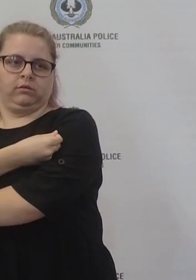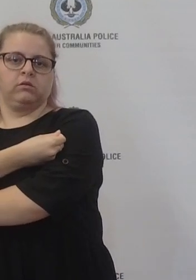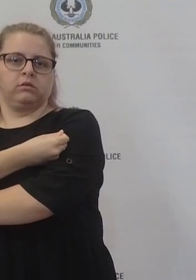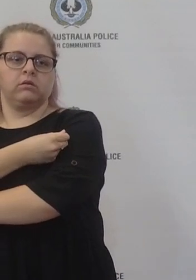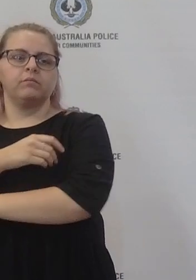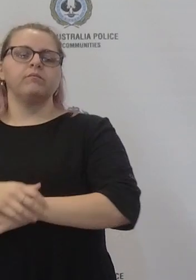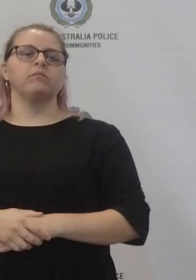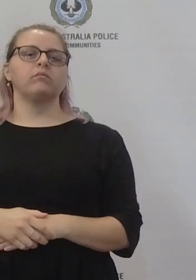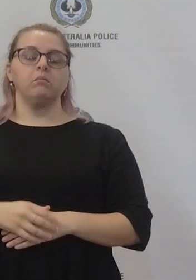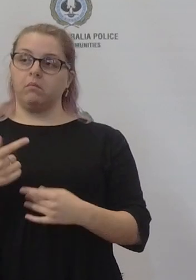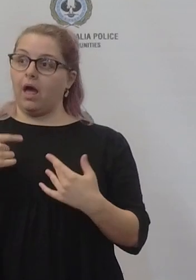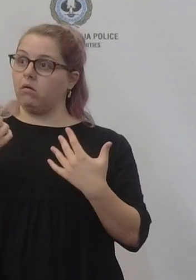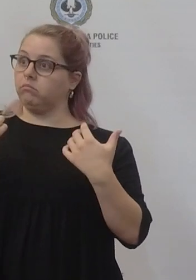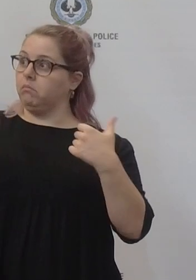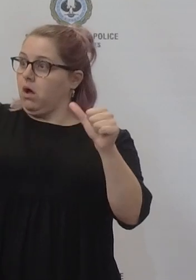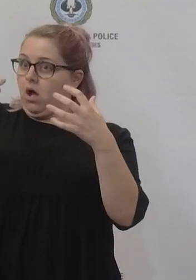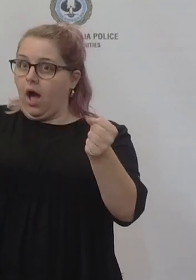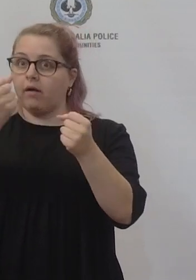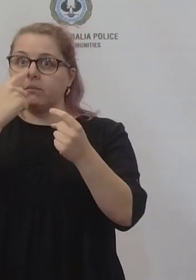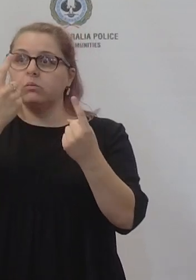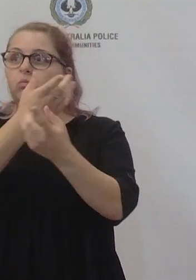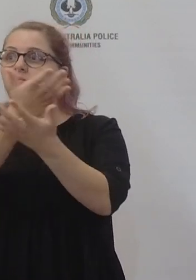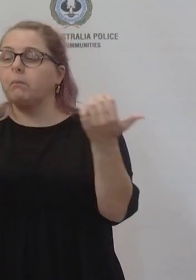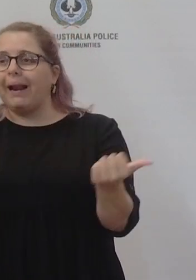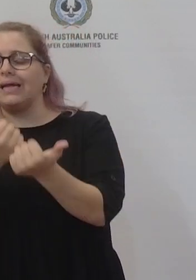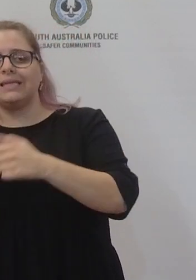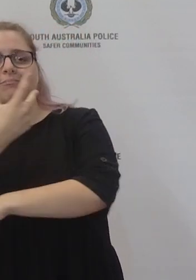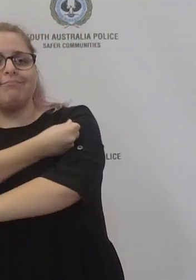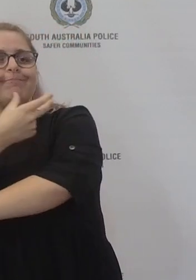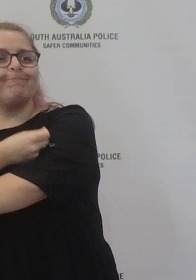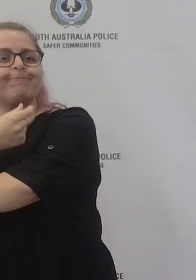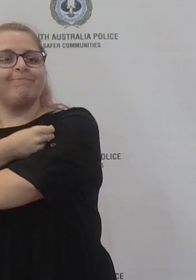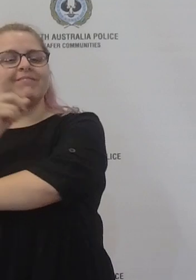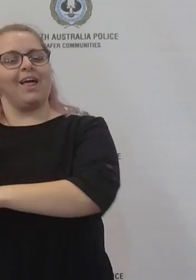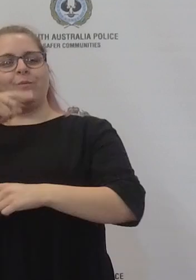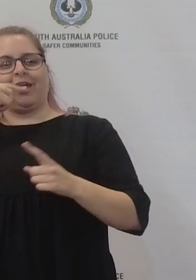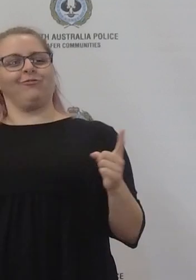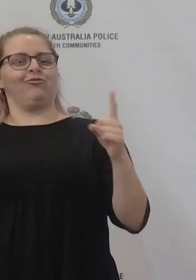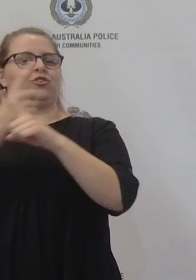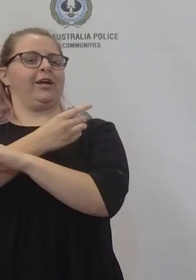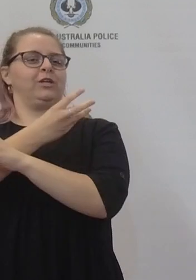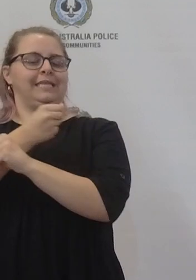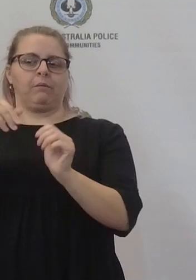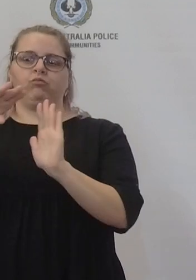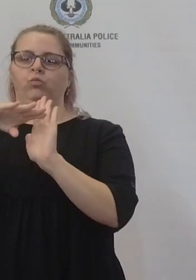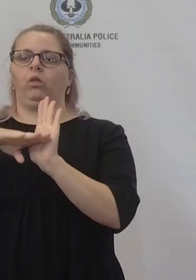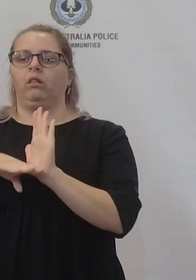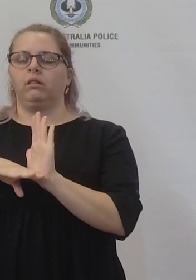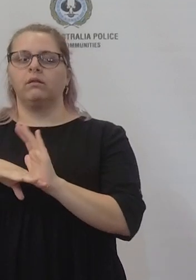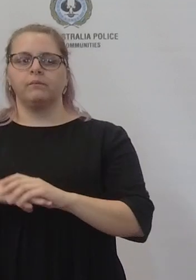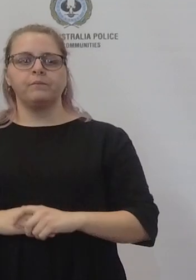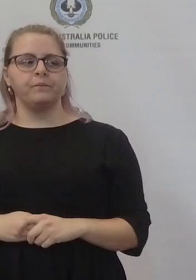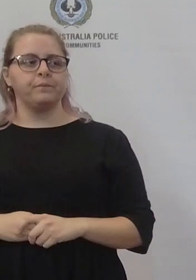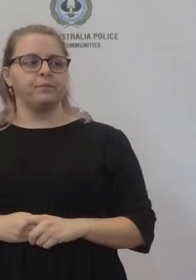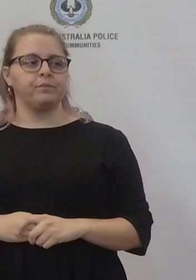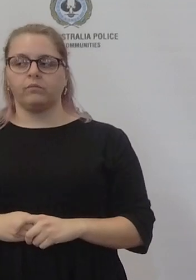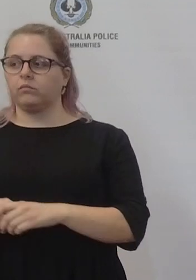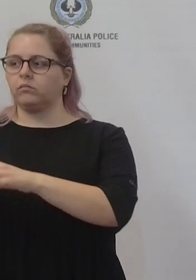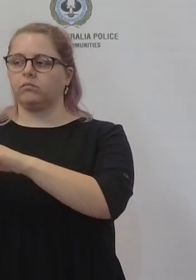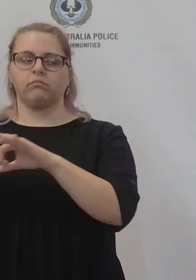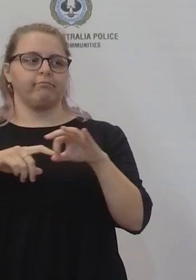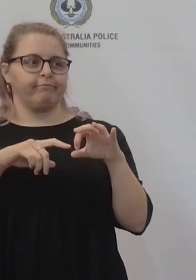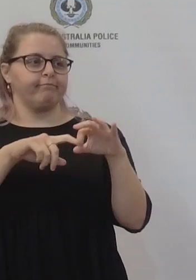to replace the mandate under the Emergency Management Act with a more appropriate mechanism to manage the workforces in these particular sectors that's where we're at. So